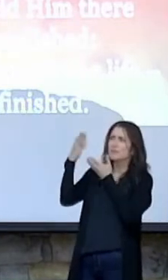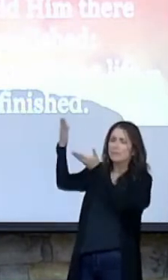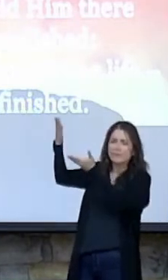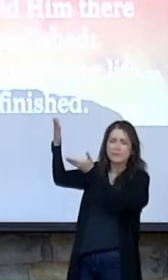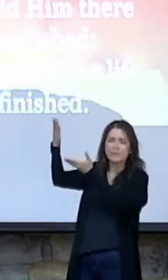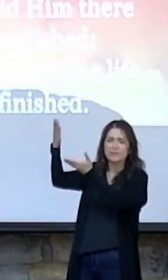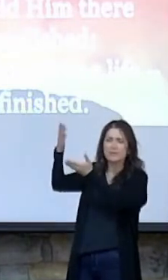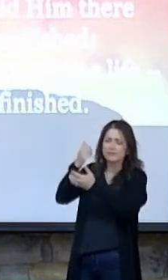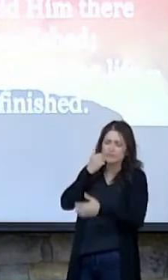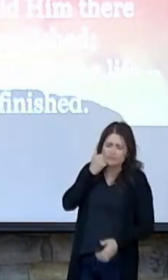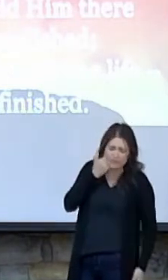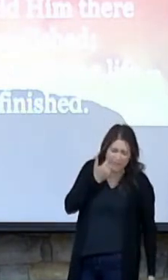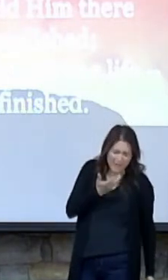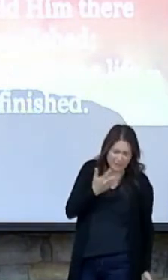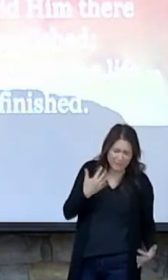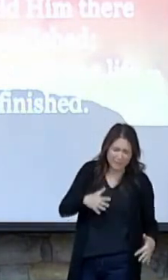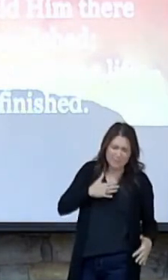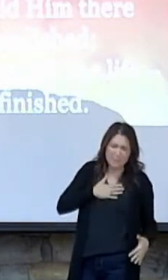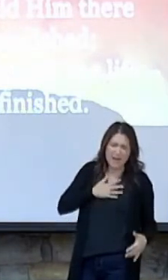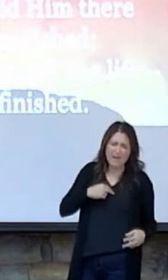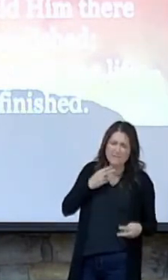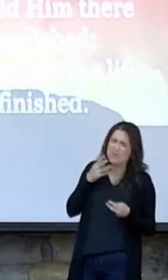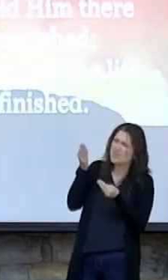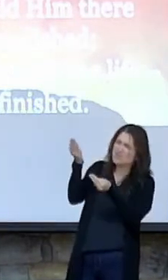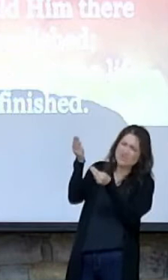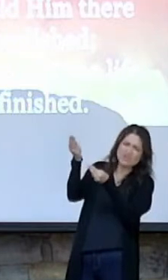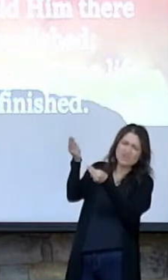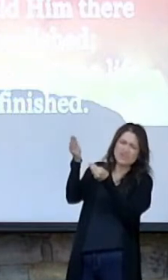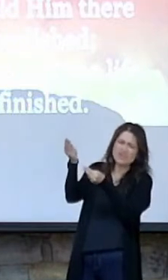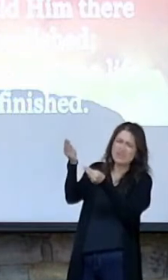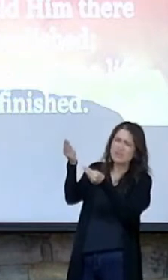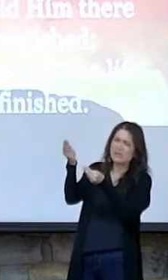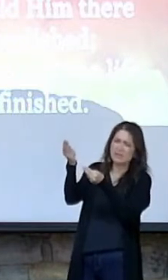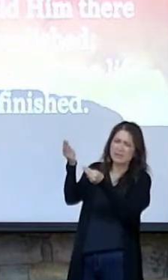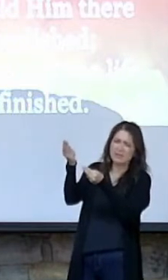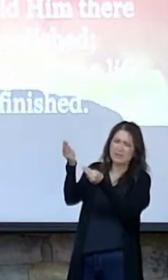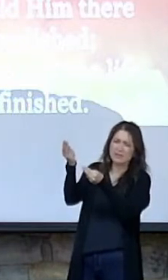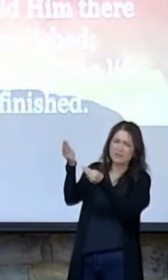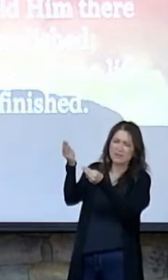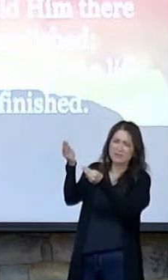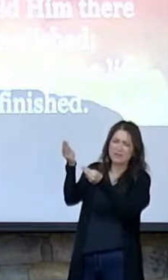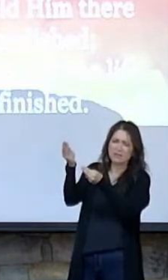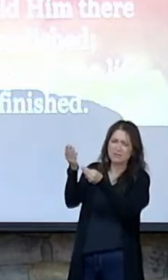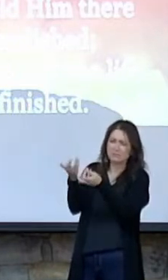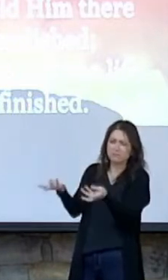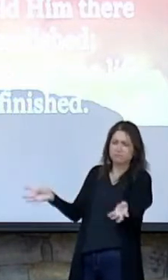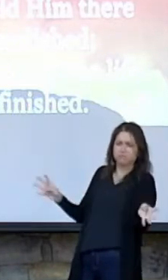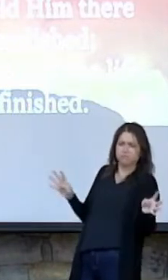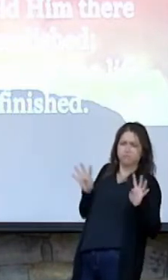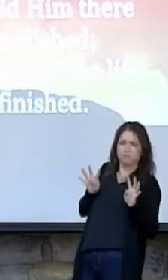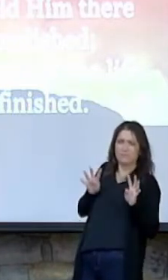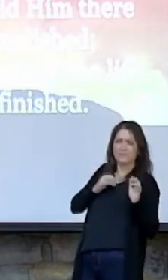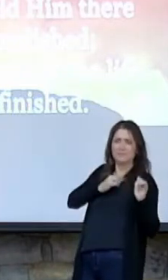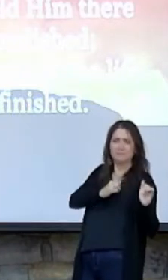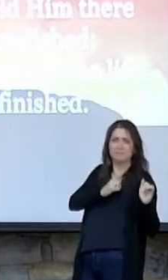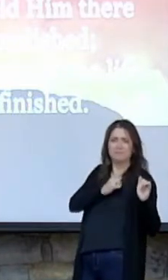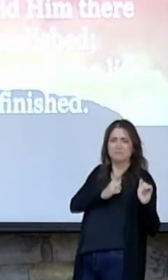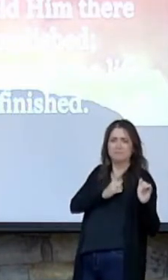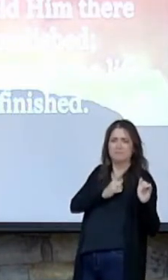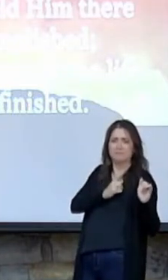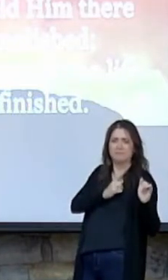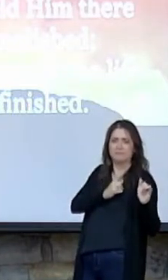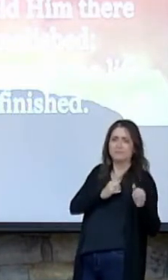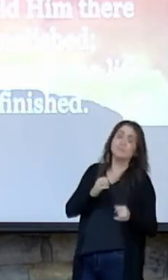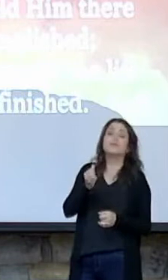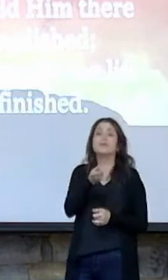Ashamed, I hear my mocking voice call out among the scoffers. A few weeks